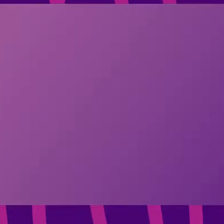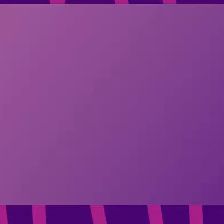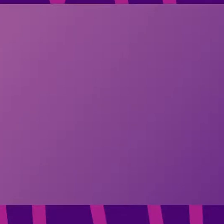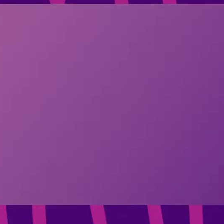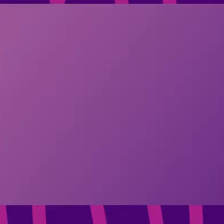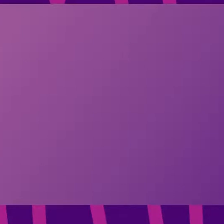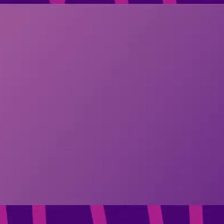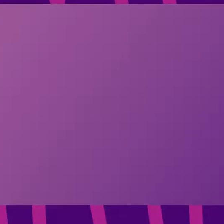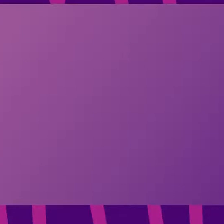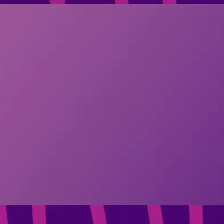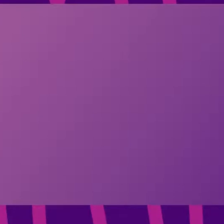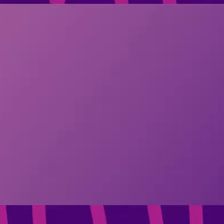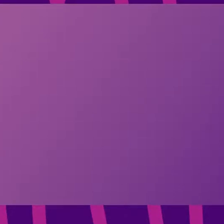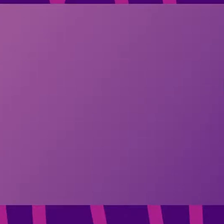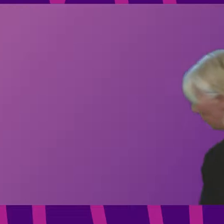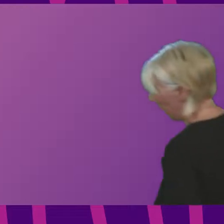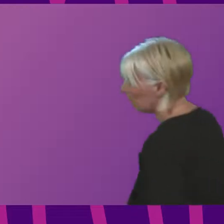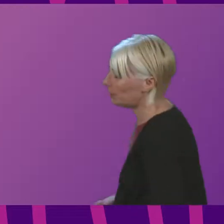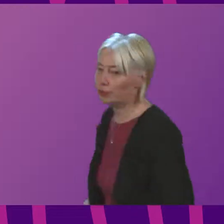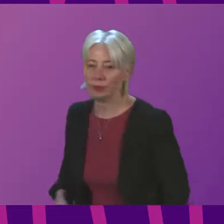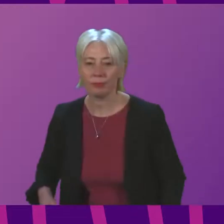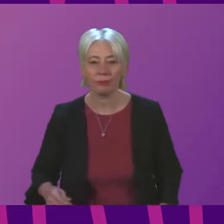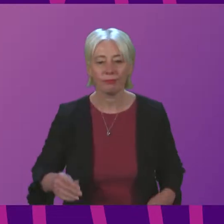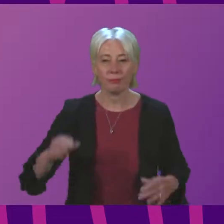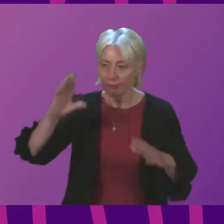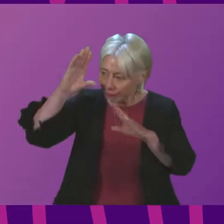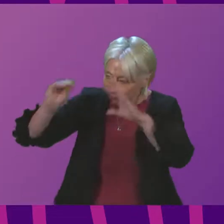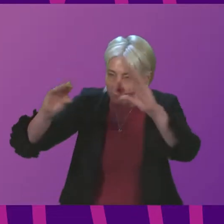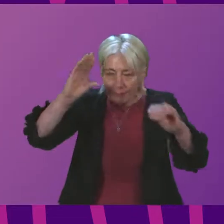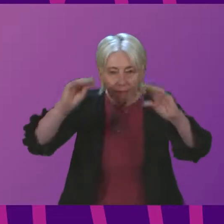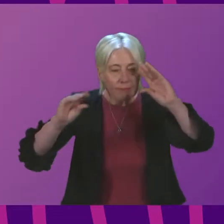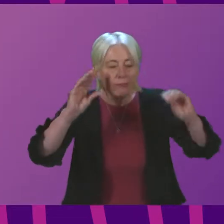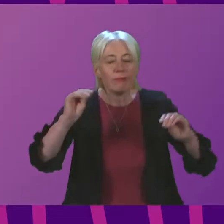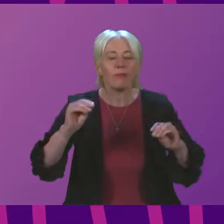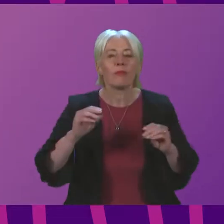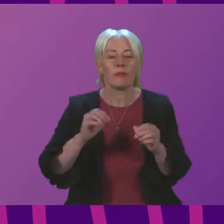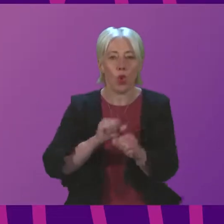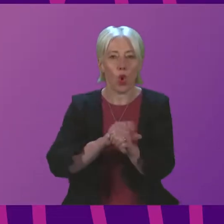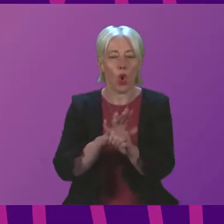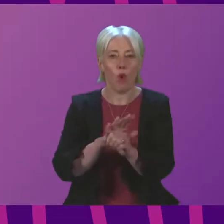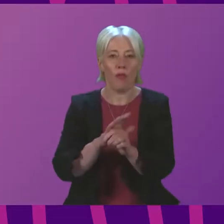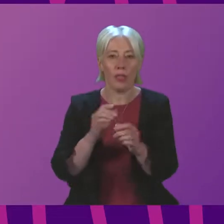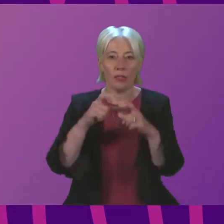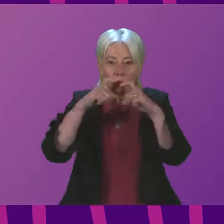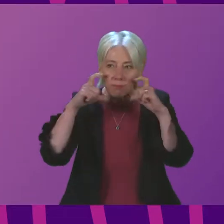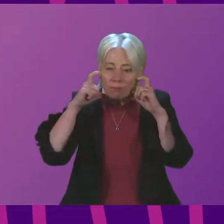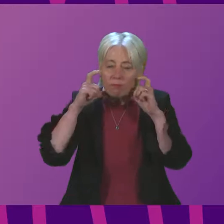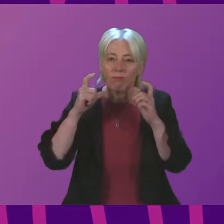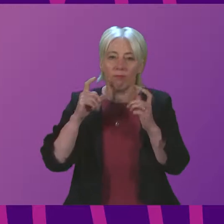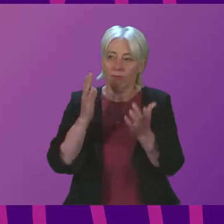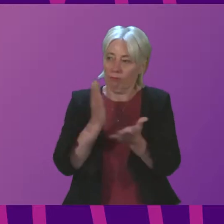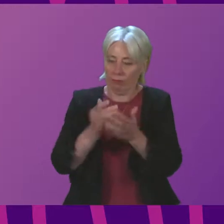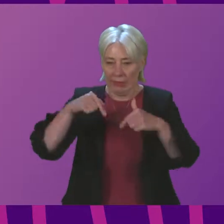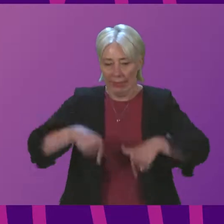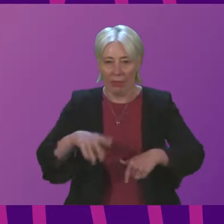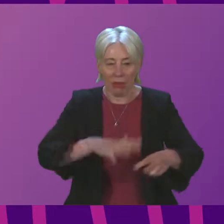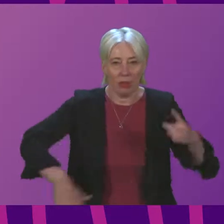Okay, can I remind members that COVID-related measures are in place and that face covering should be worn while moving around the Chamber and around the Holyrood